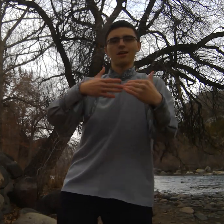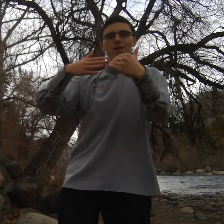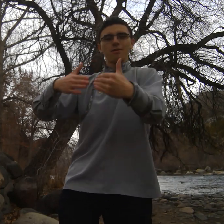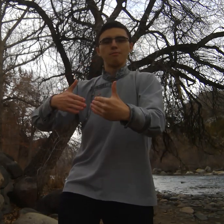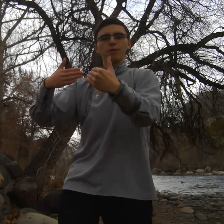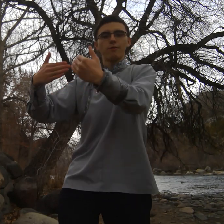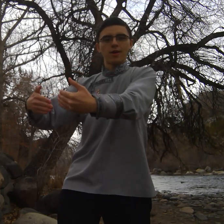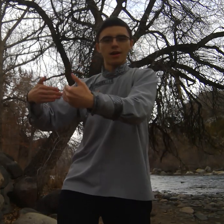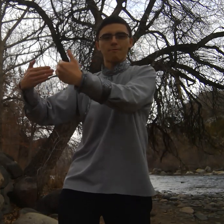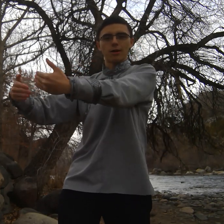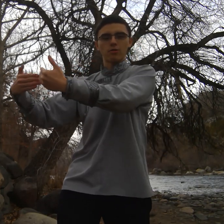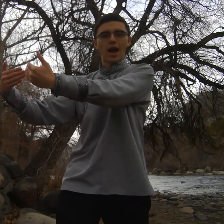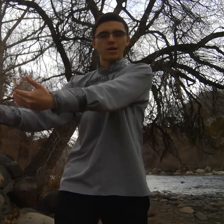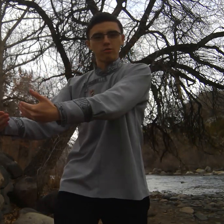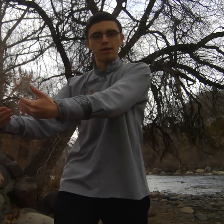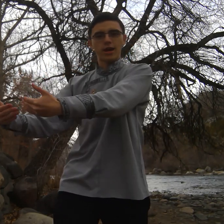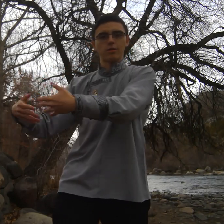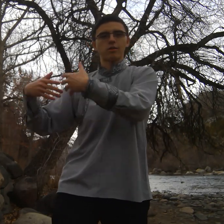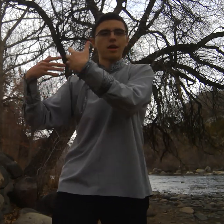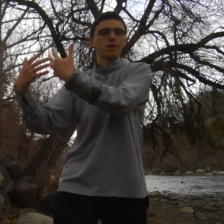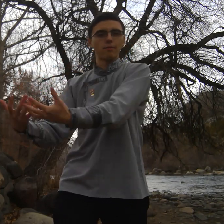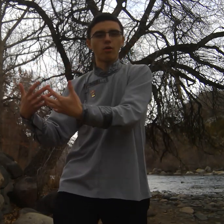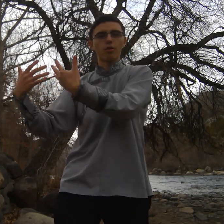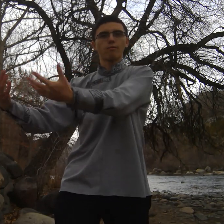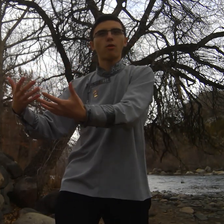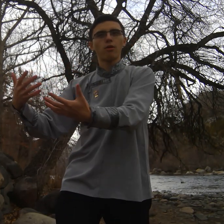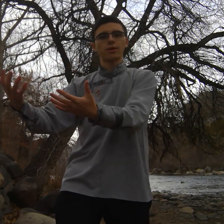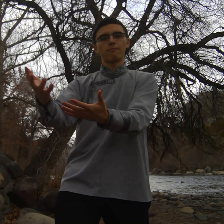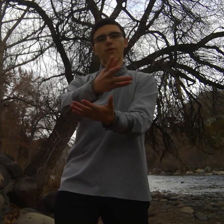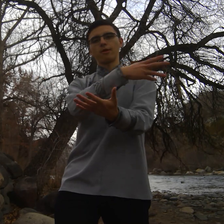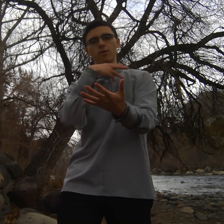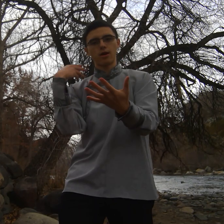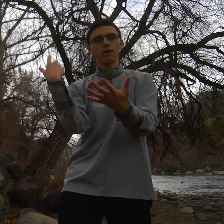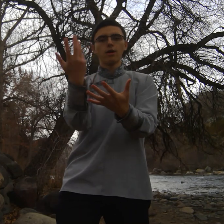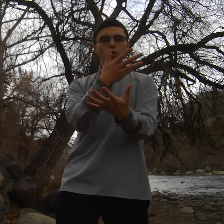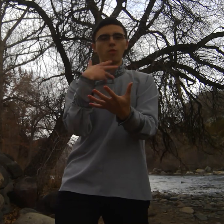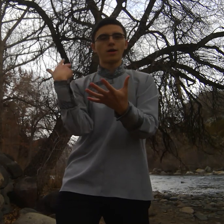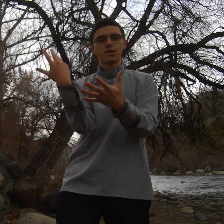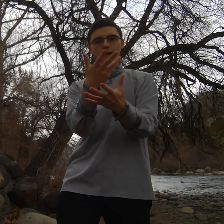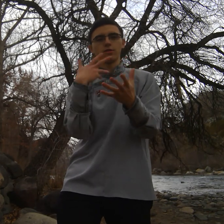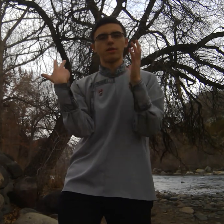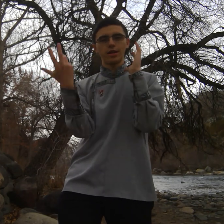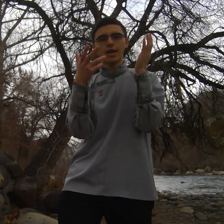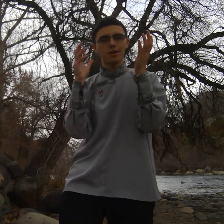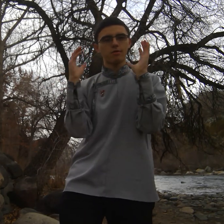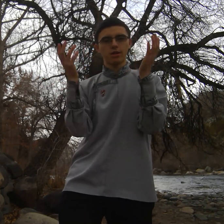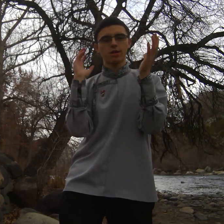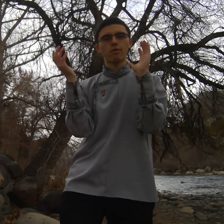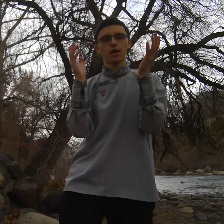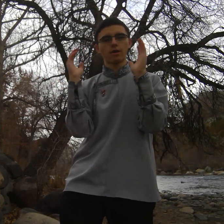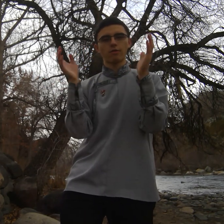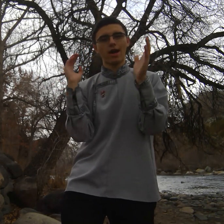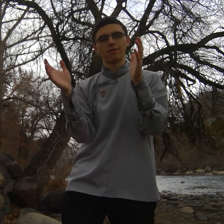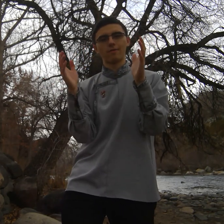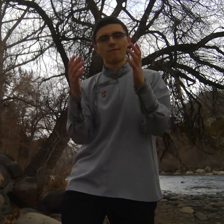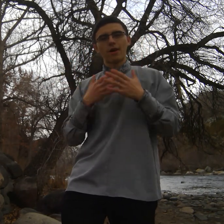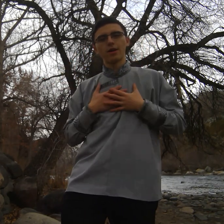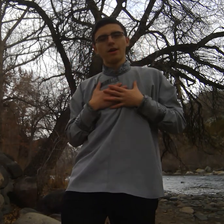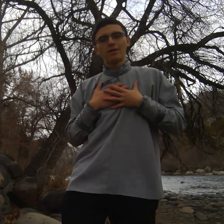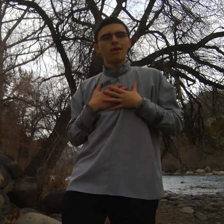moving up and gradually understanding more and more to the point where one generally gets what's going on around them I thought that